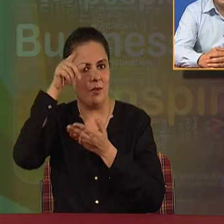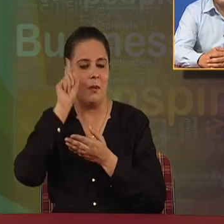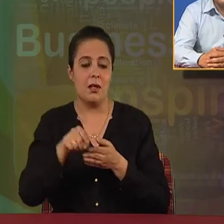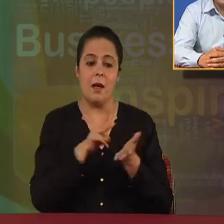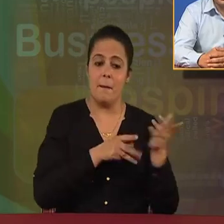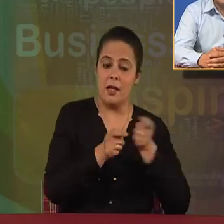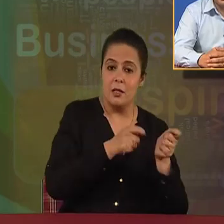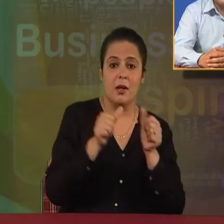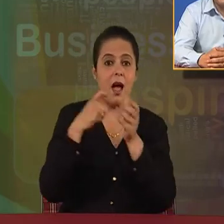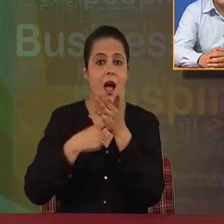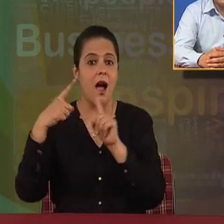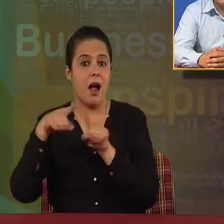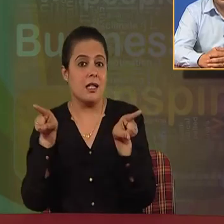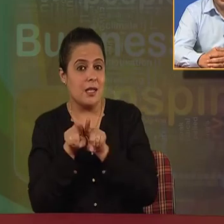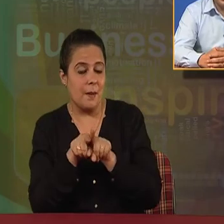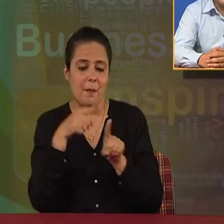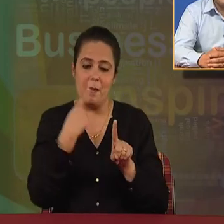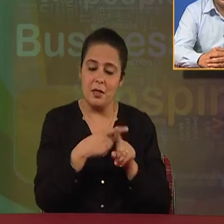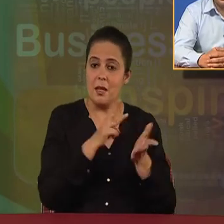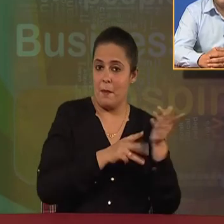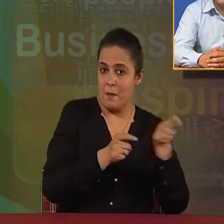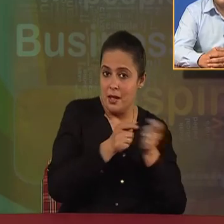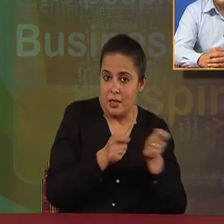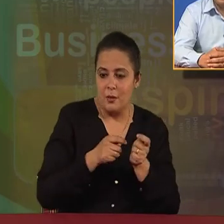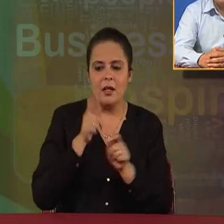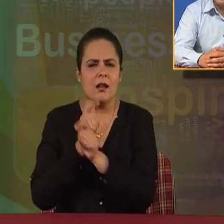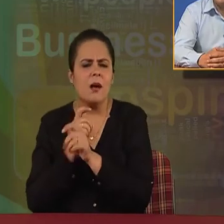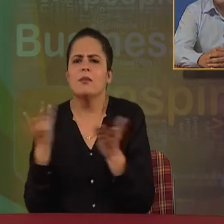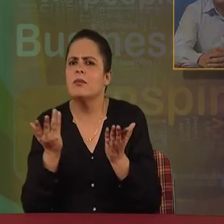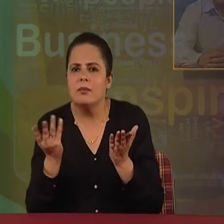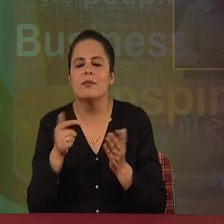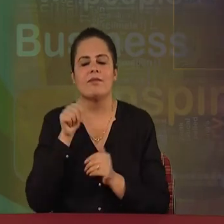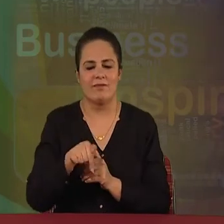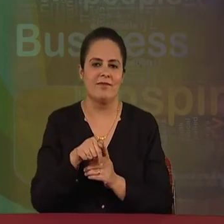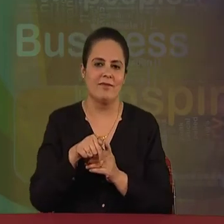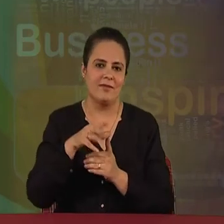management as an art and the functions of management.